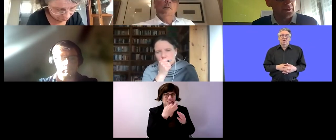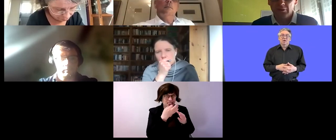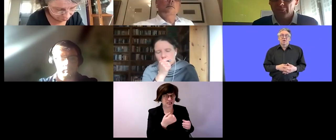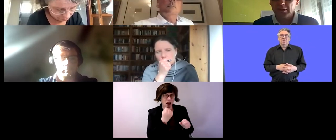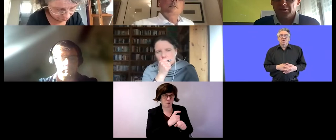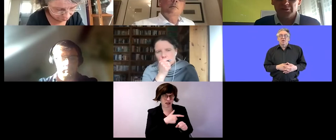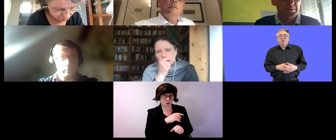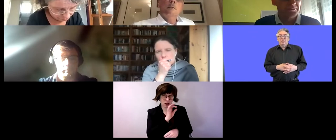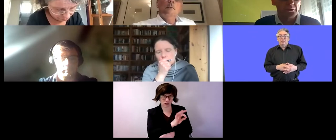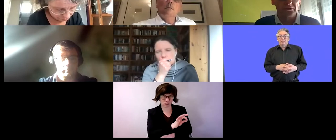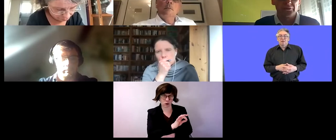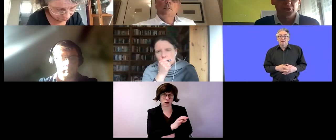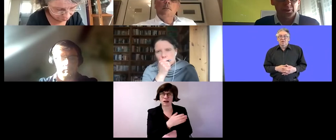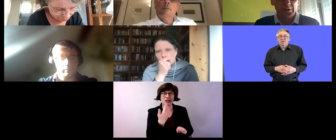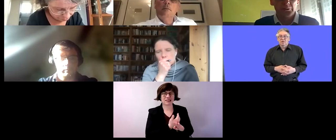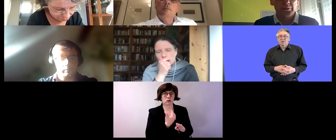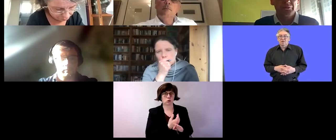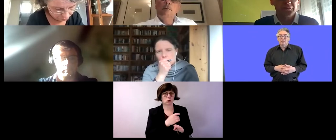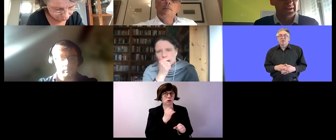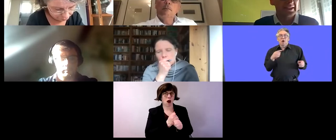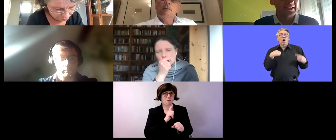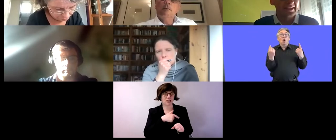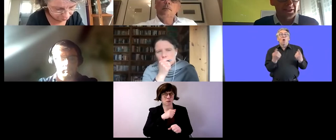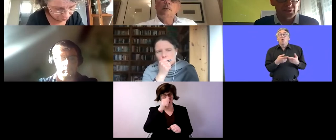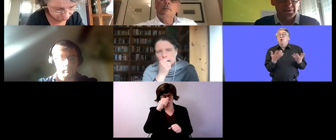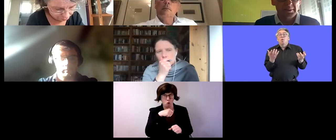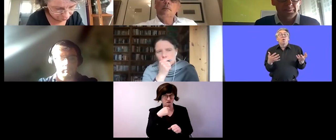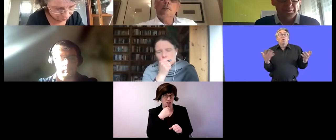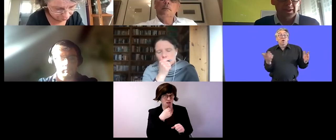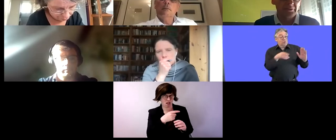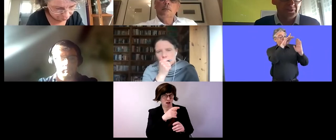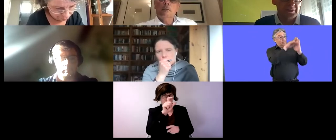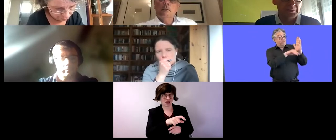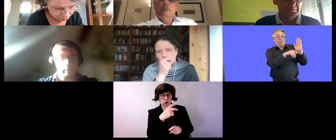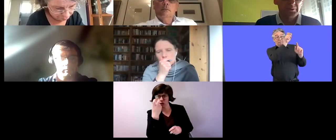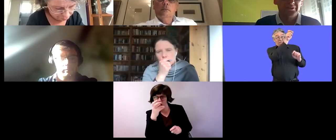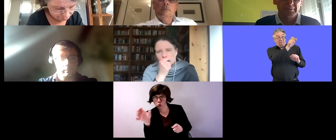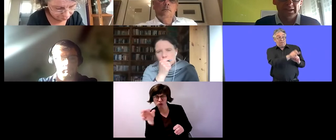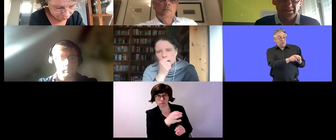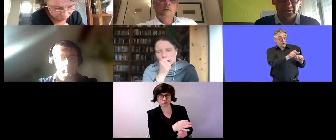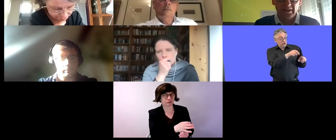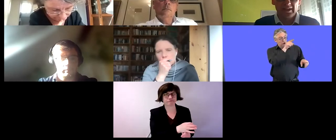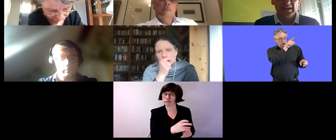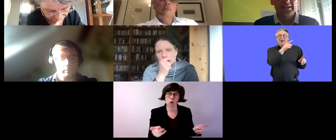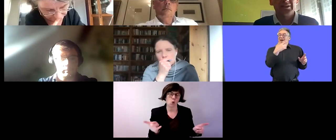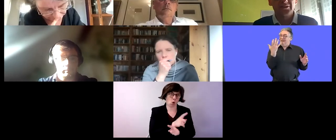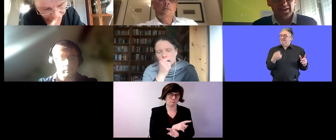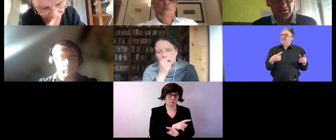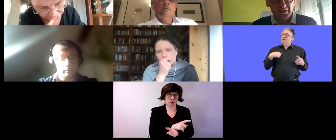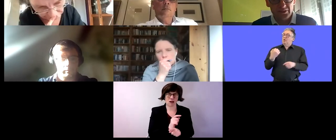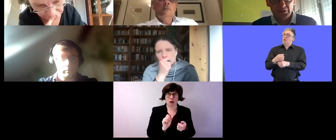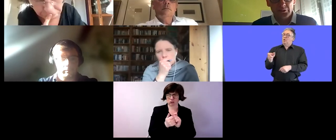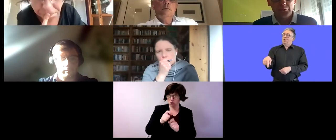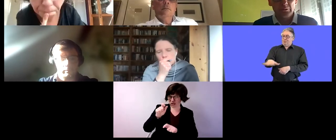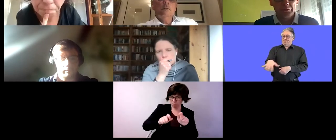look for the for the best person no we firstly engage people and especially people with disabilities and in a